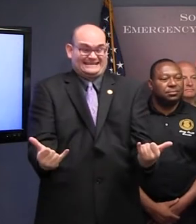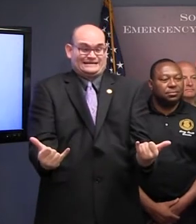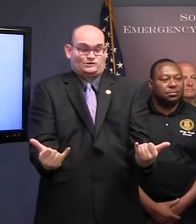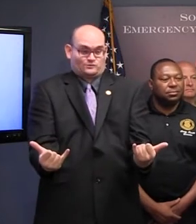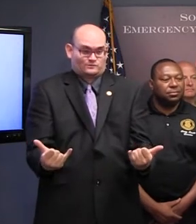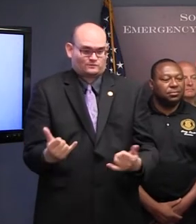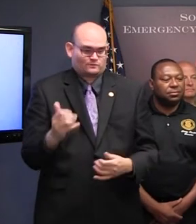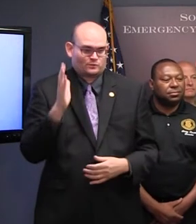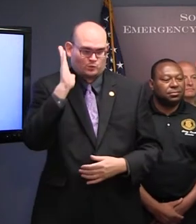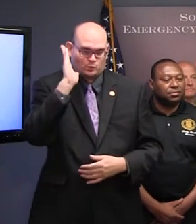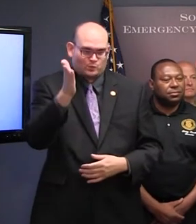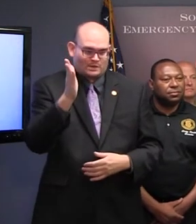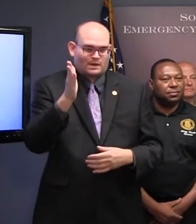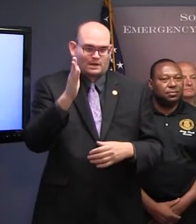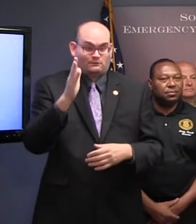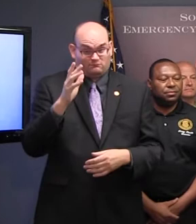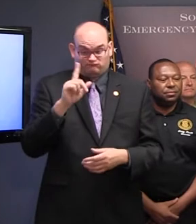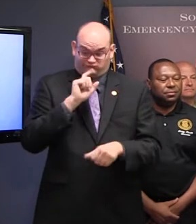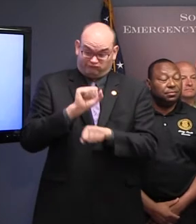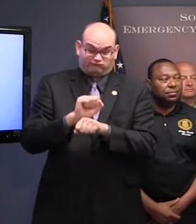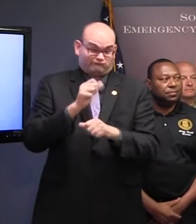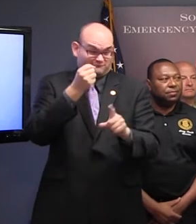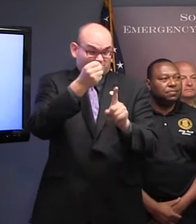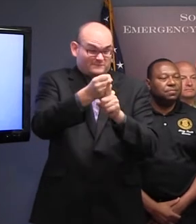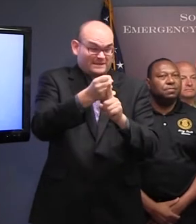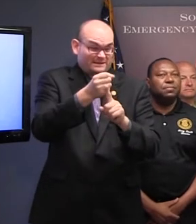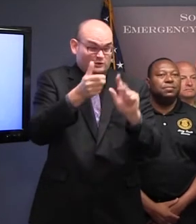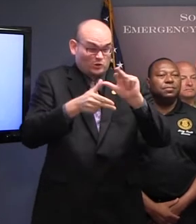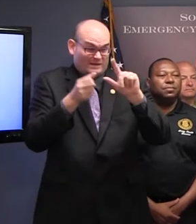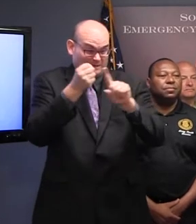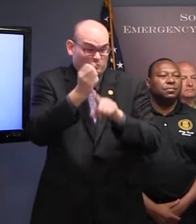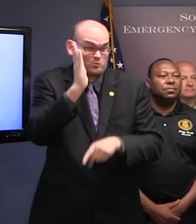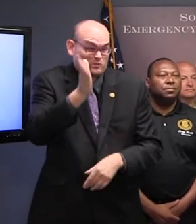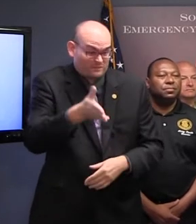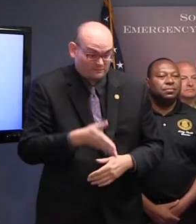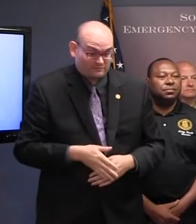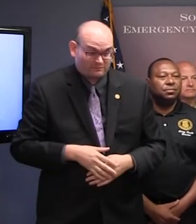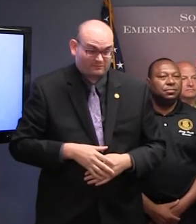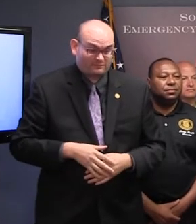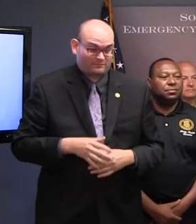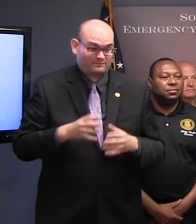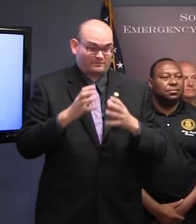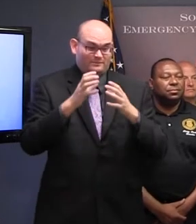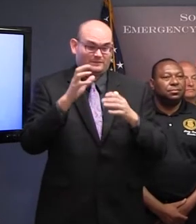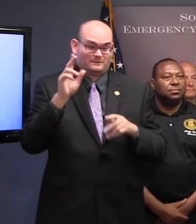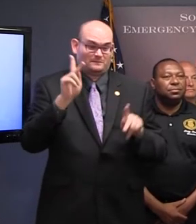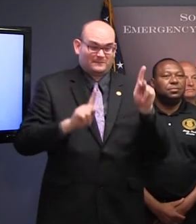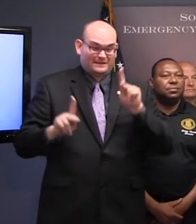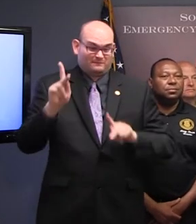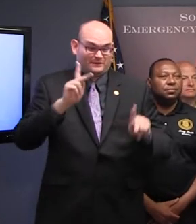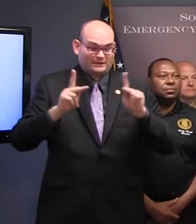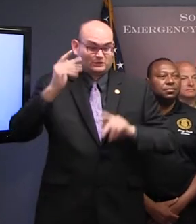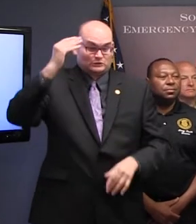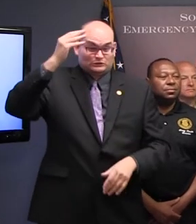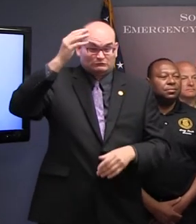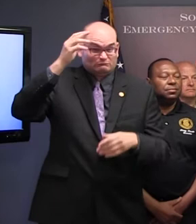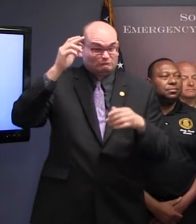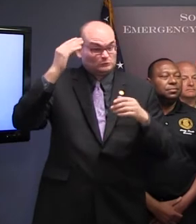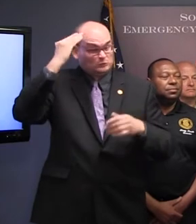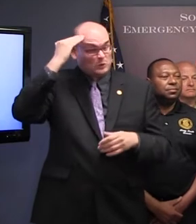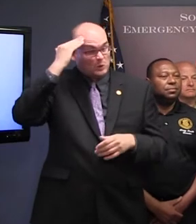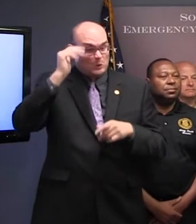Just so you'll know, we have a lot of talent, a lot of people organized, prepared, and trained to